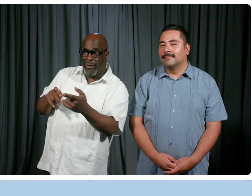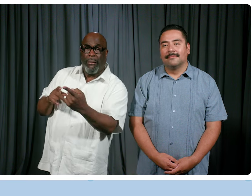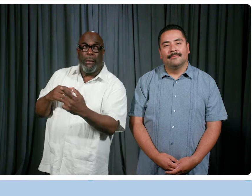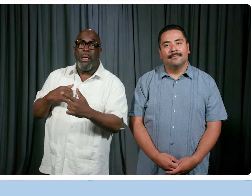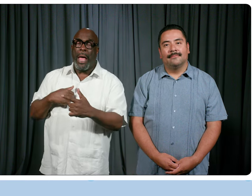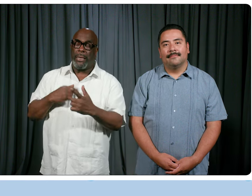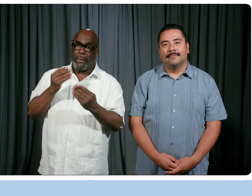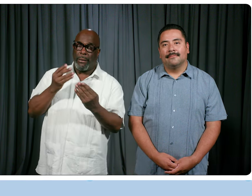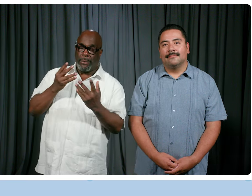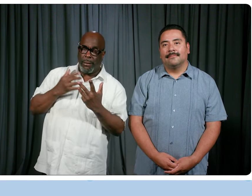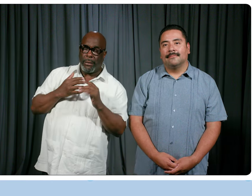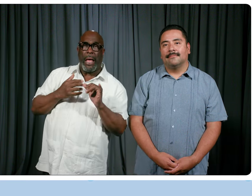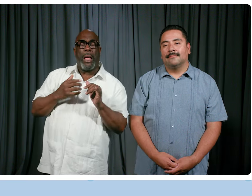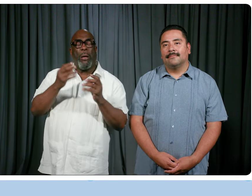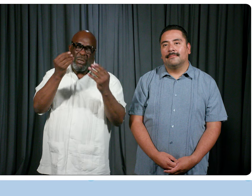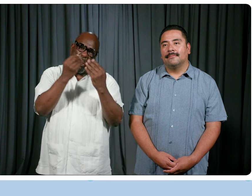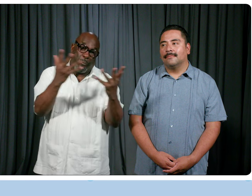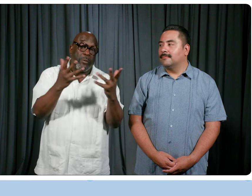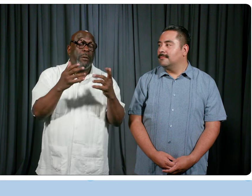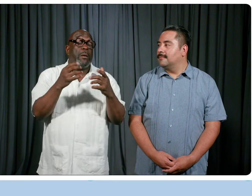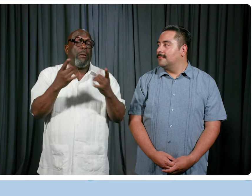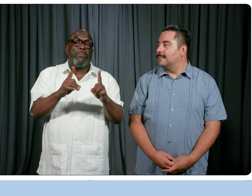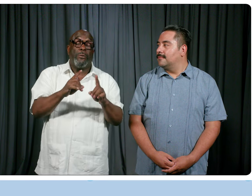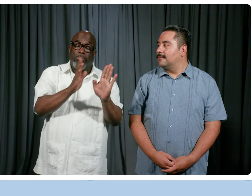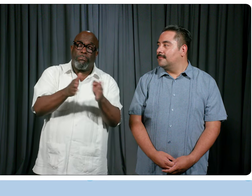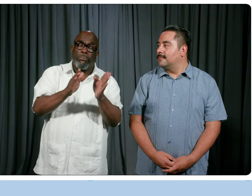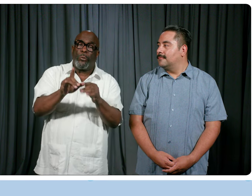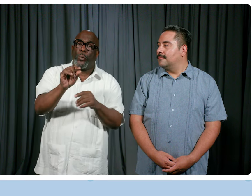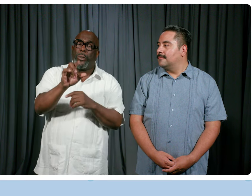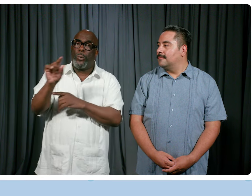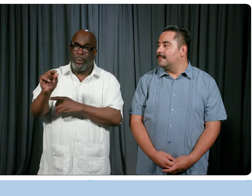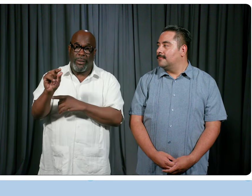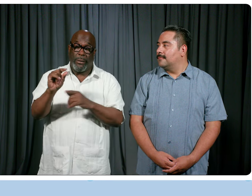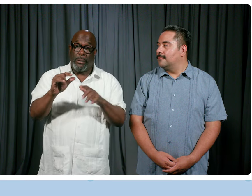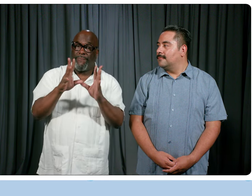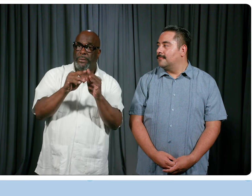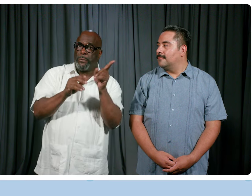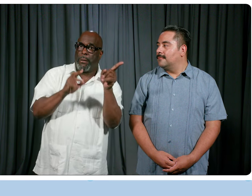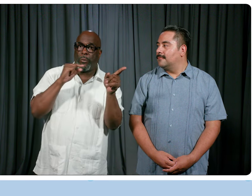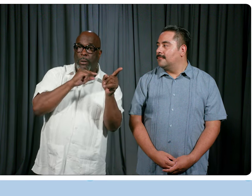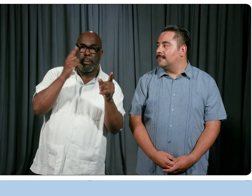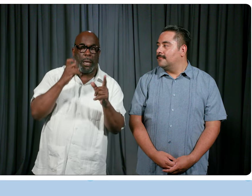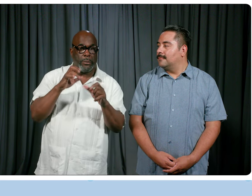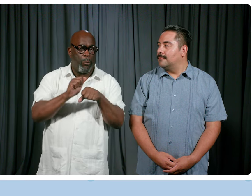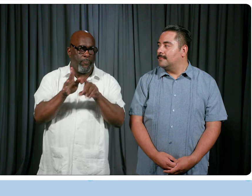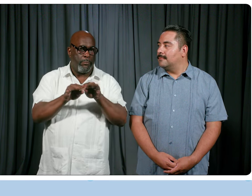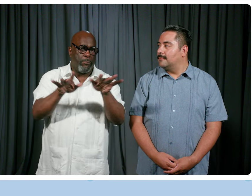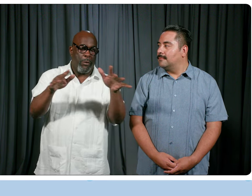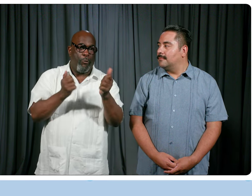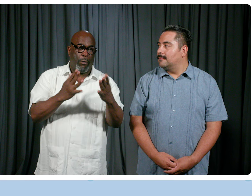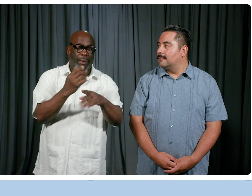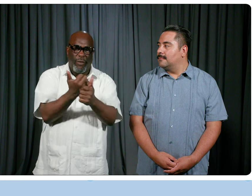and just to say that when the 2020 convention was in Milwaukee, which of course, you know, because of COVID went totally